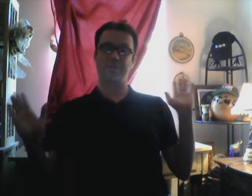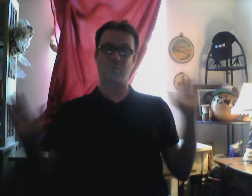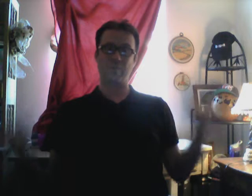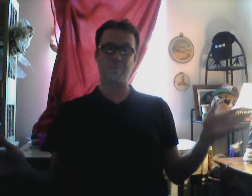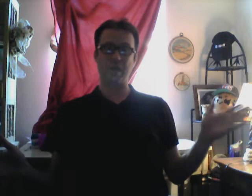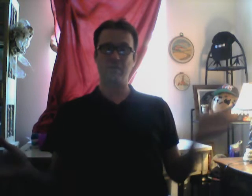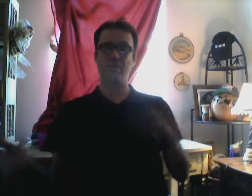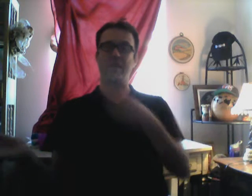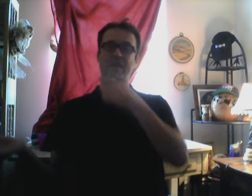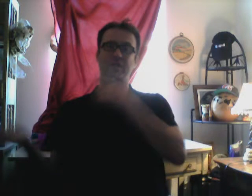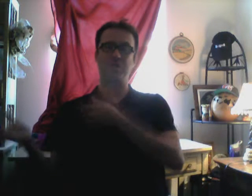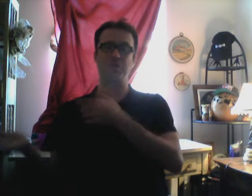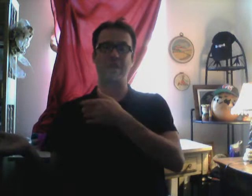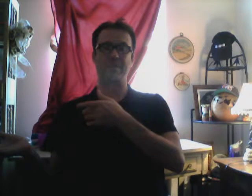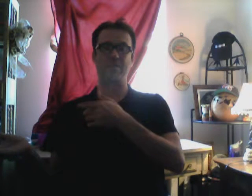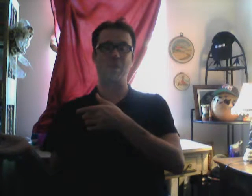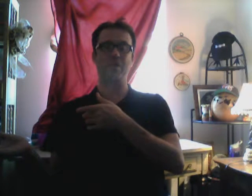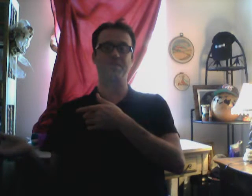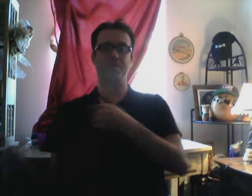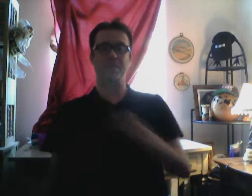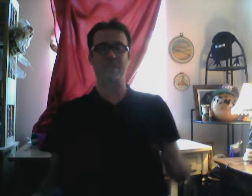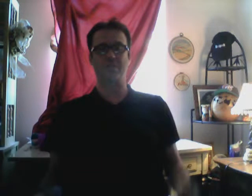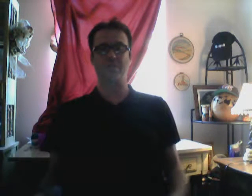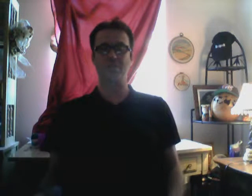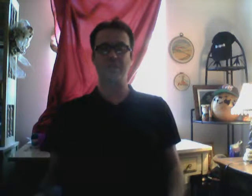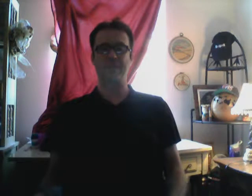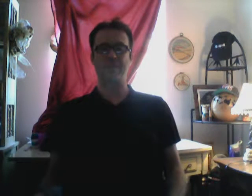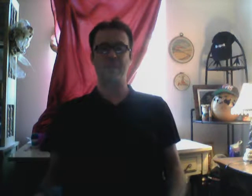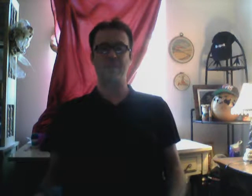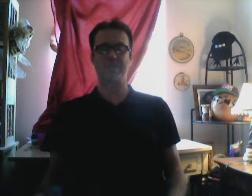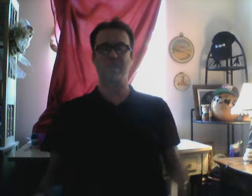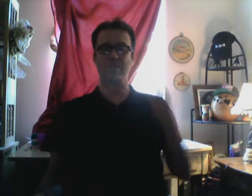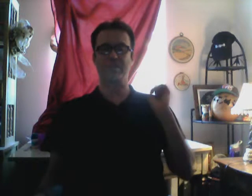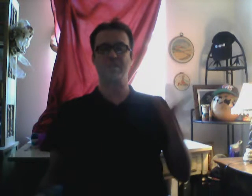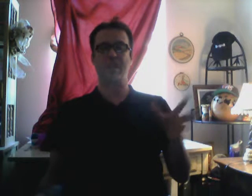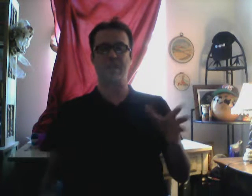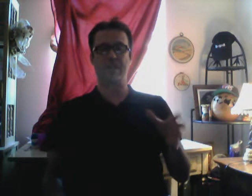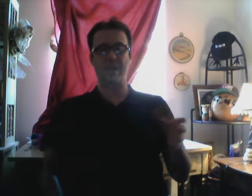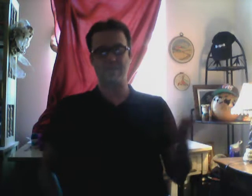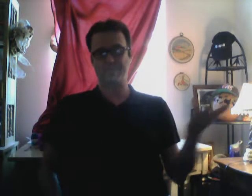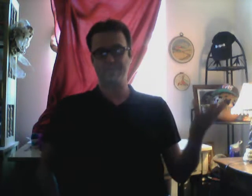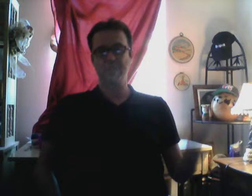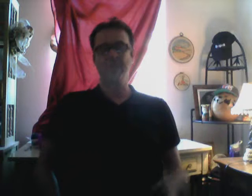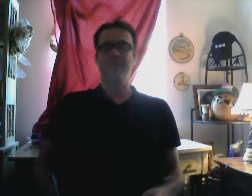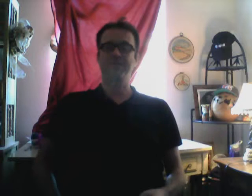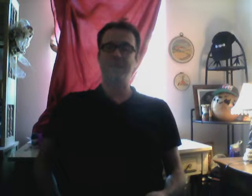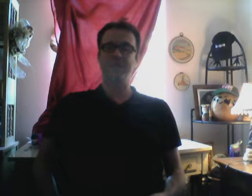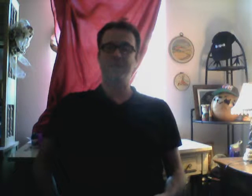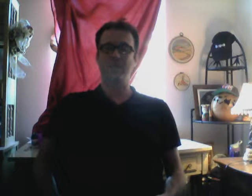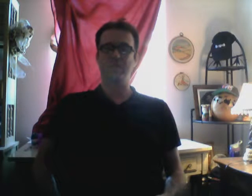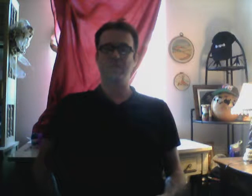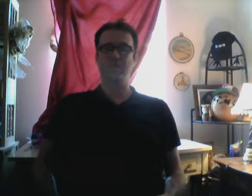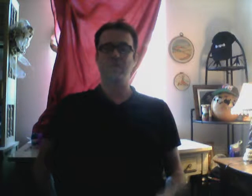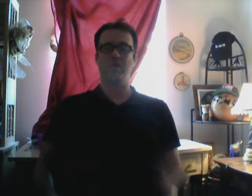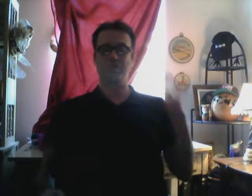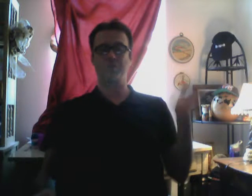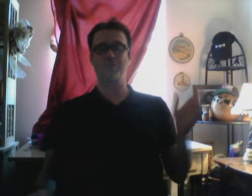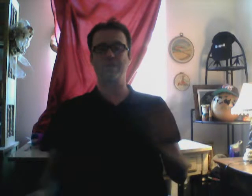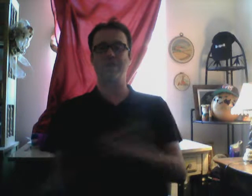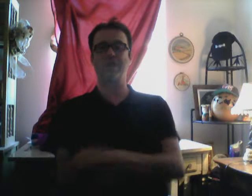their rebuttal. They get to shoot at the marksmen. Get to shoot at the cops sirens. And knock it out. That's basically what's going on. They're shooting at the